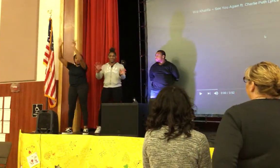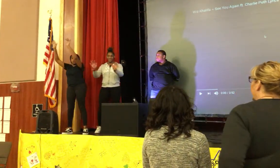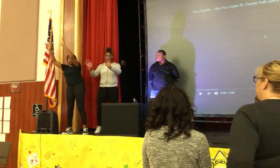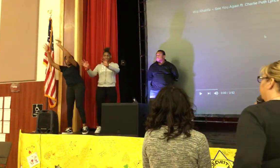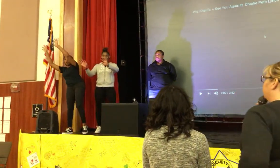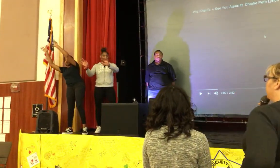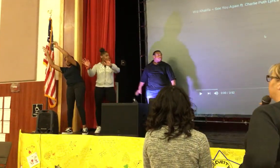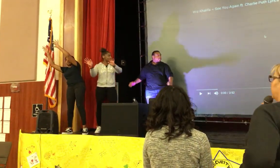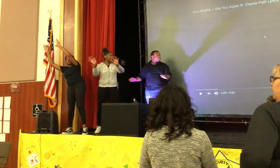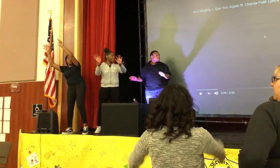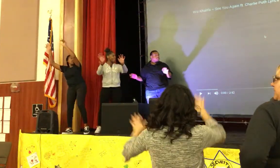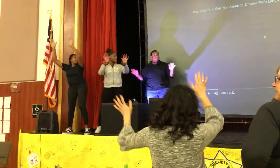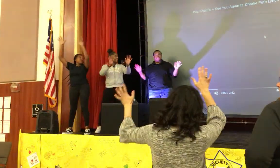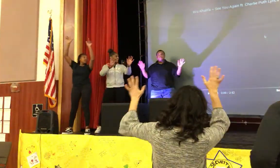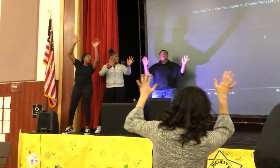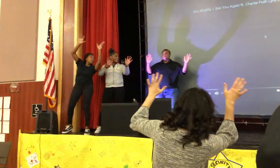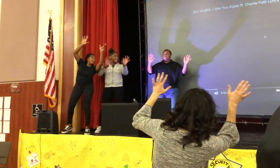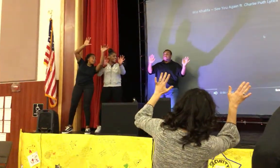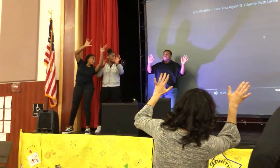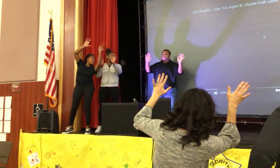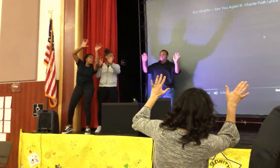and follow me